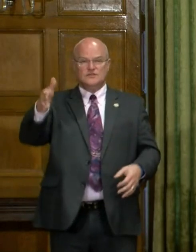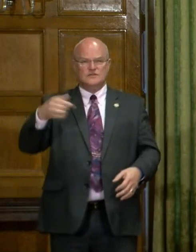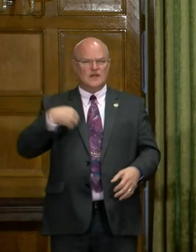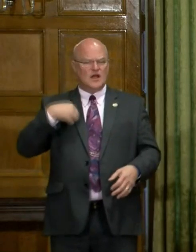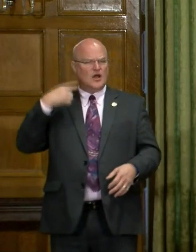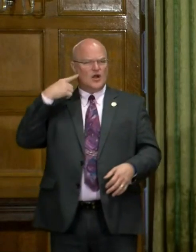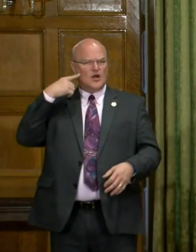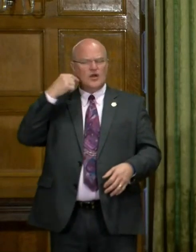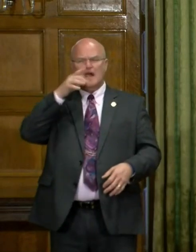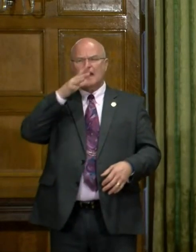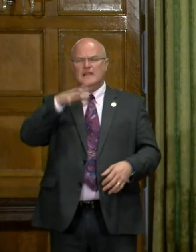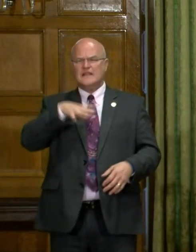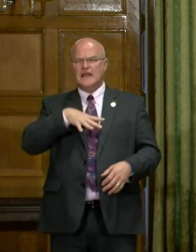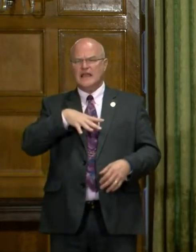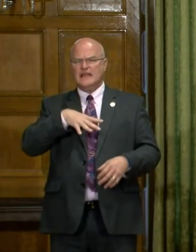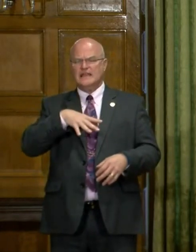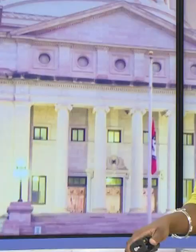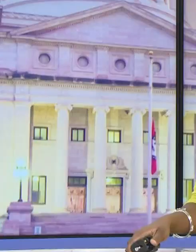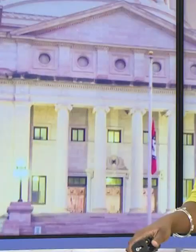For THV 11, I'm Roley Hoyt.